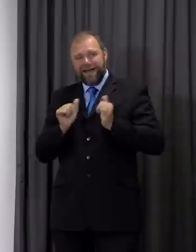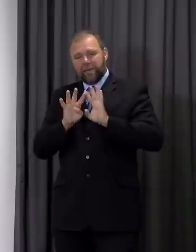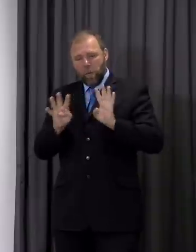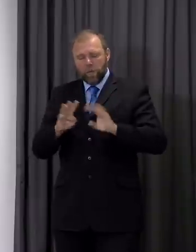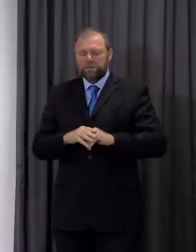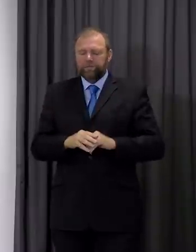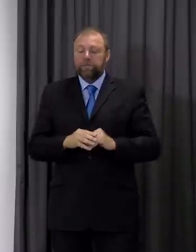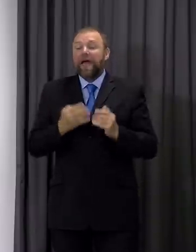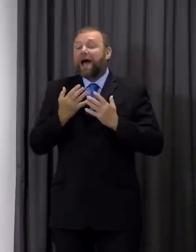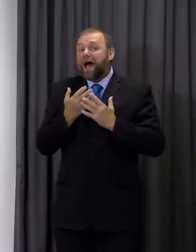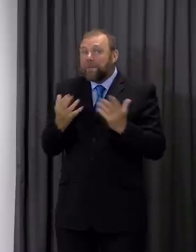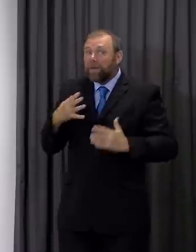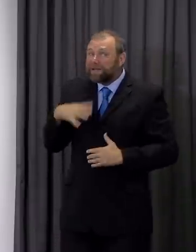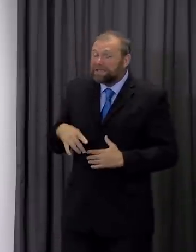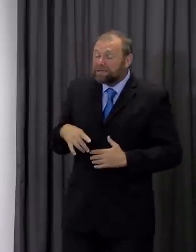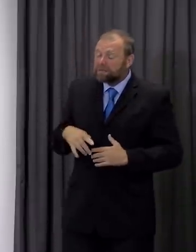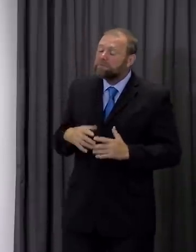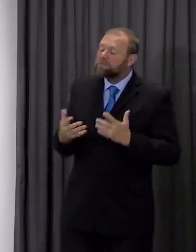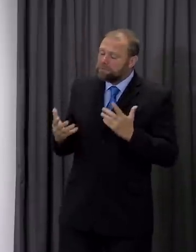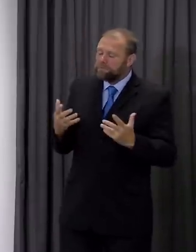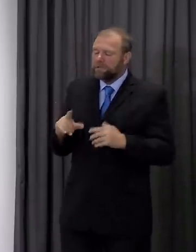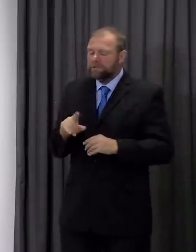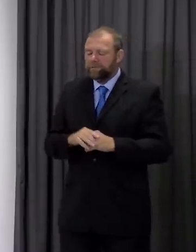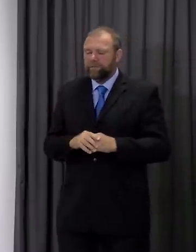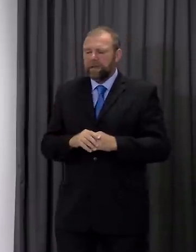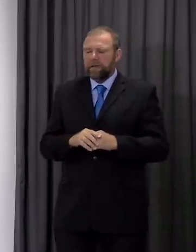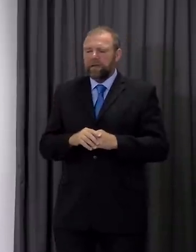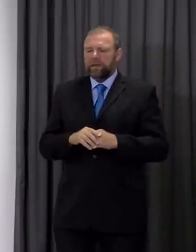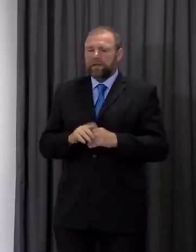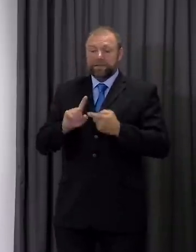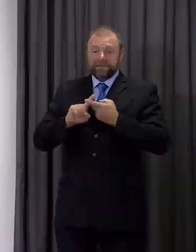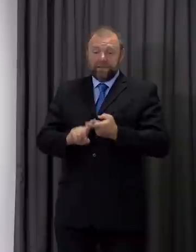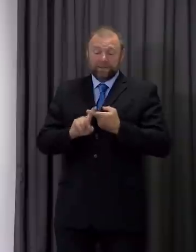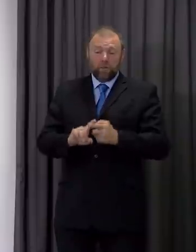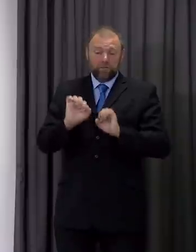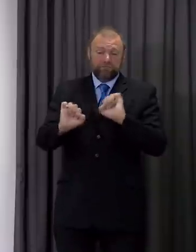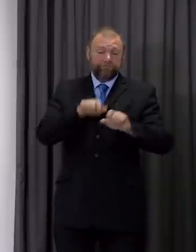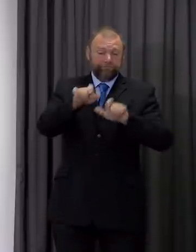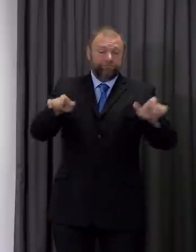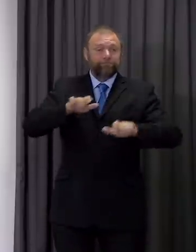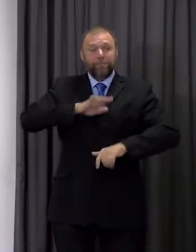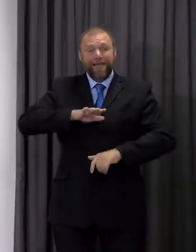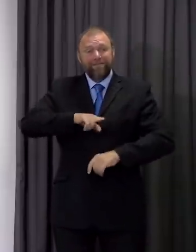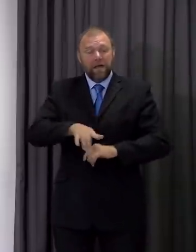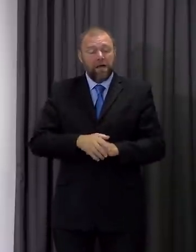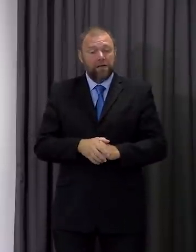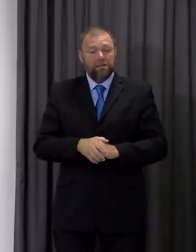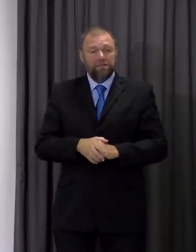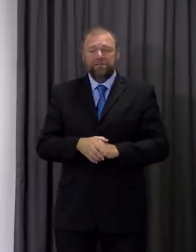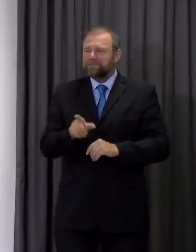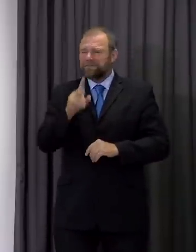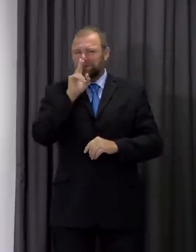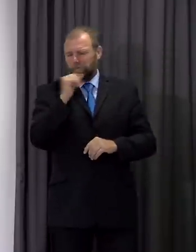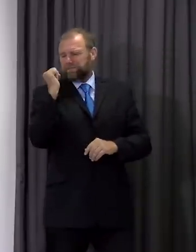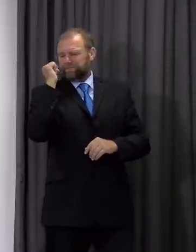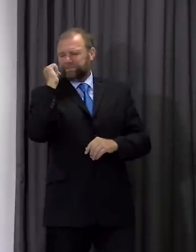need but again this depends on the behaviour of the public we saw in the first wave that we didn't need to use the significant field hospital